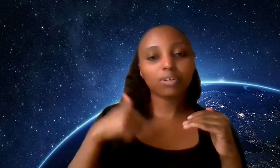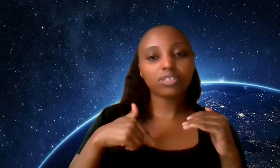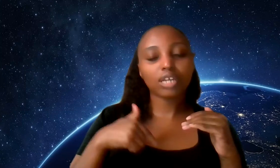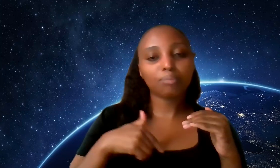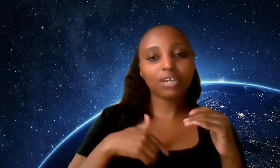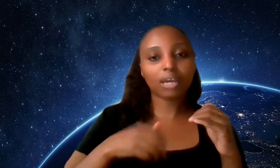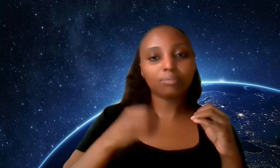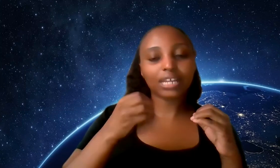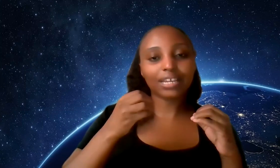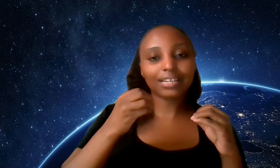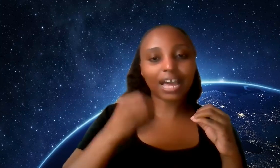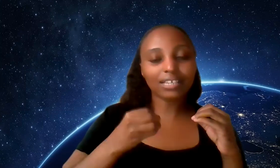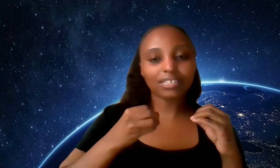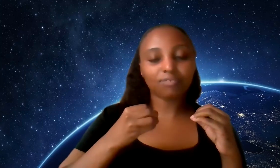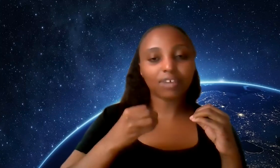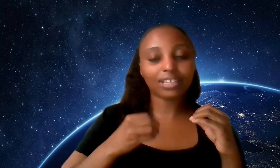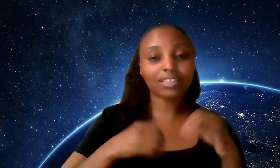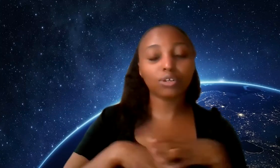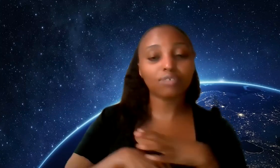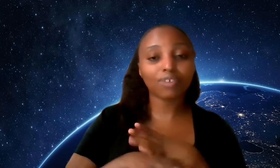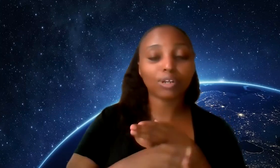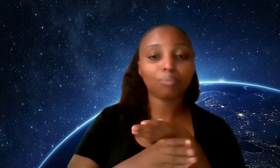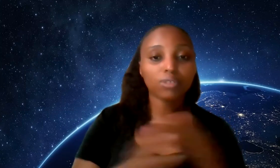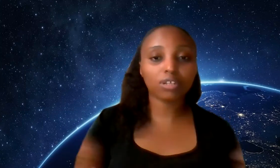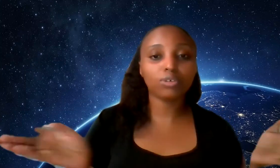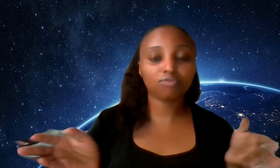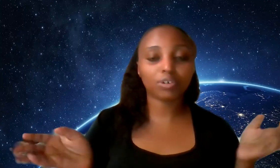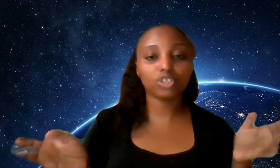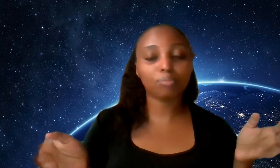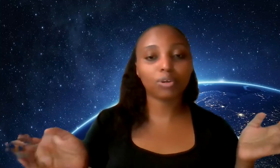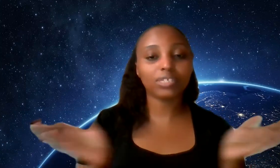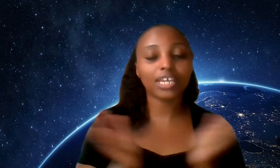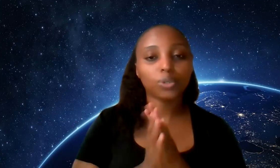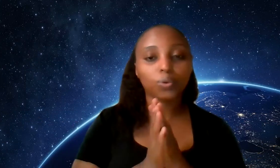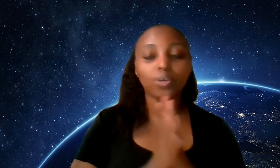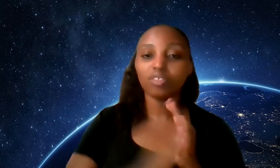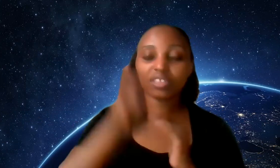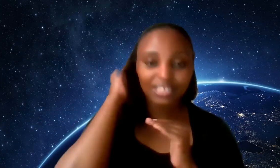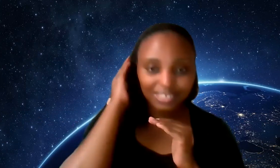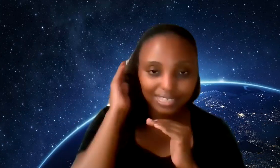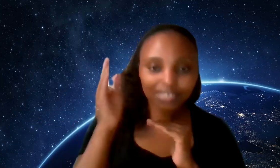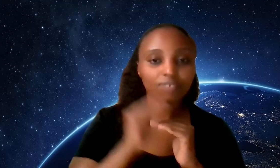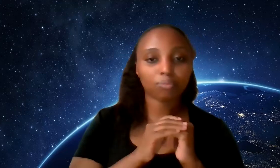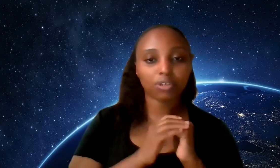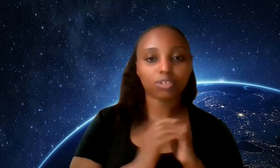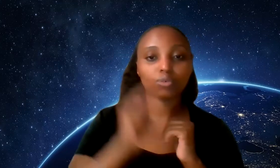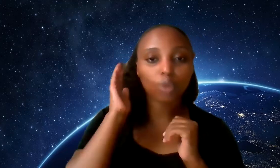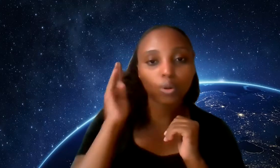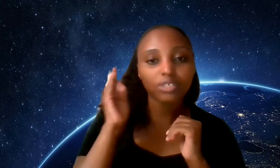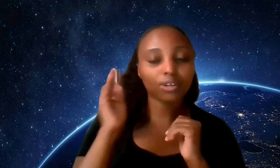person now becomes like lacks in the fact that they're not even gonna both are looking for a job because they know that there's this given person who's always